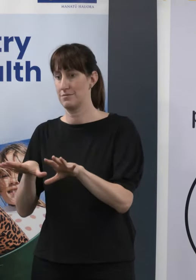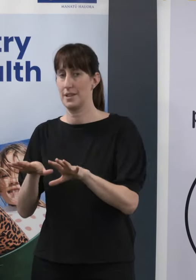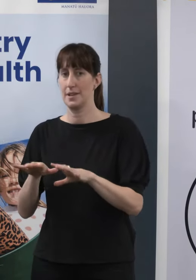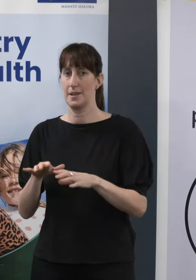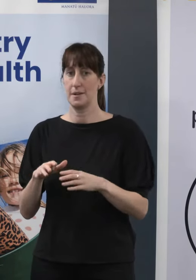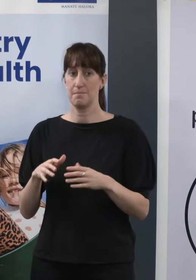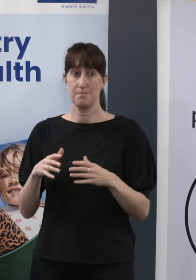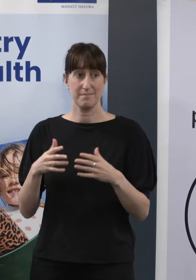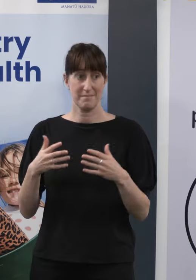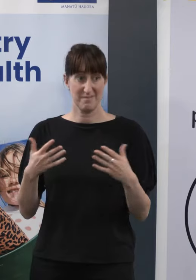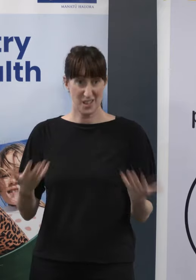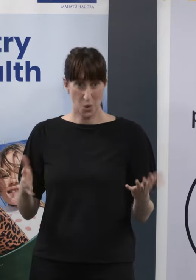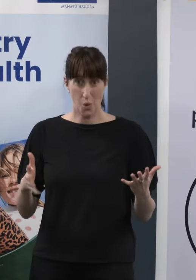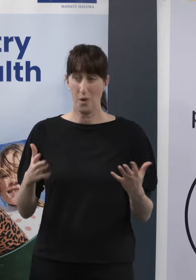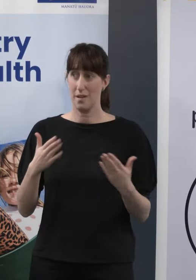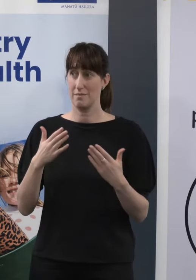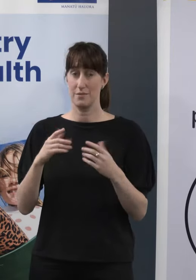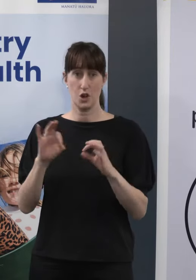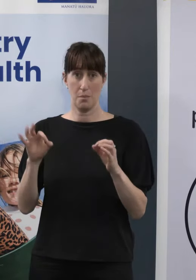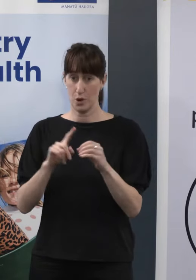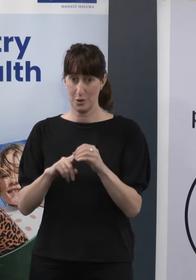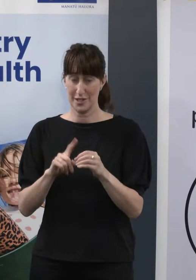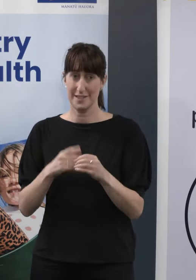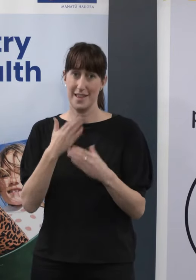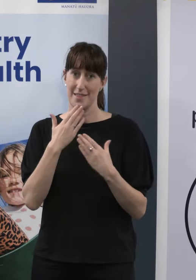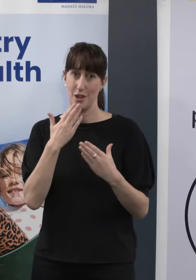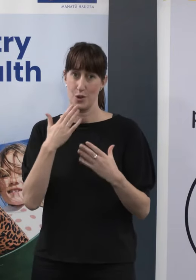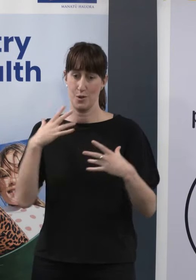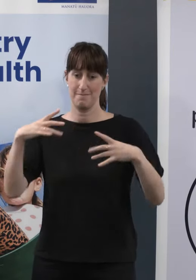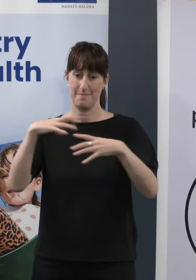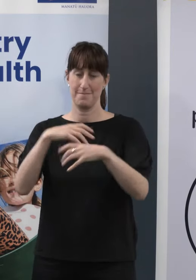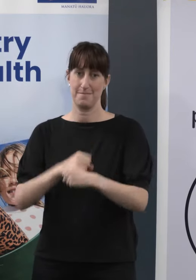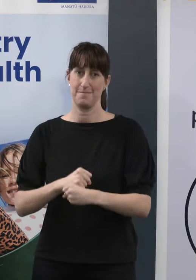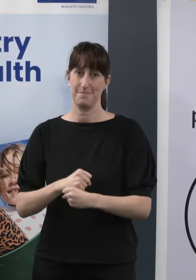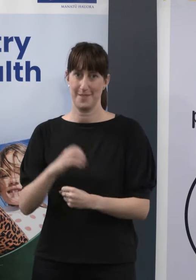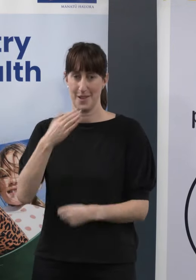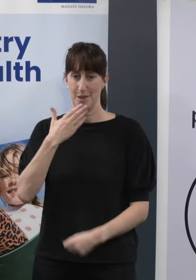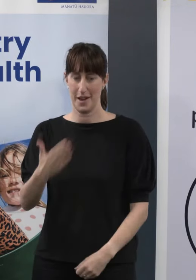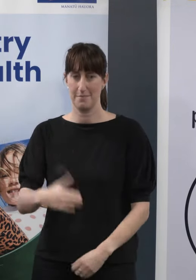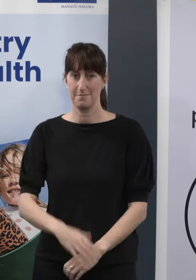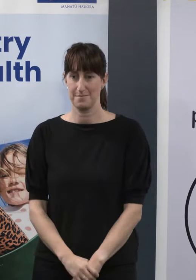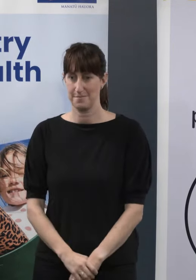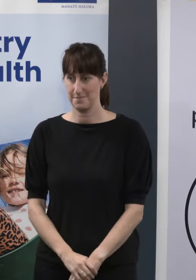not, I think we've had a great session. Thank you very much to everyone for coming up today. Kia ora.